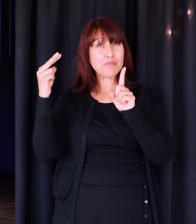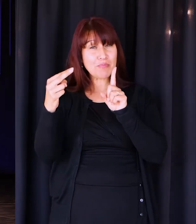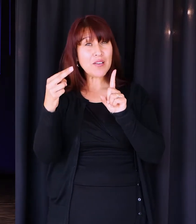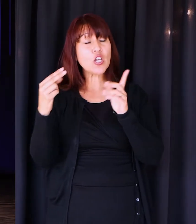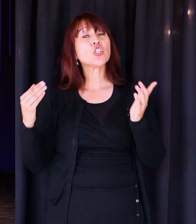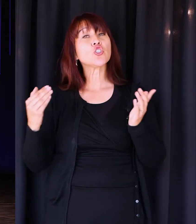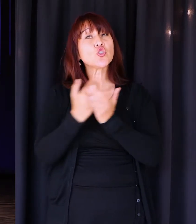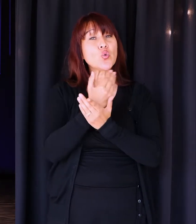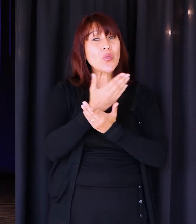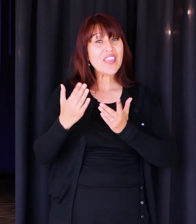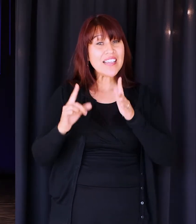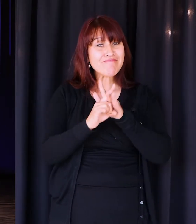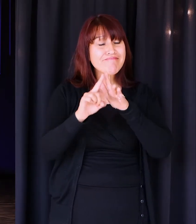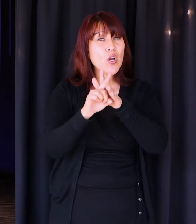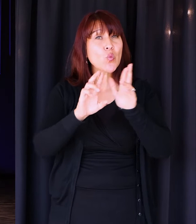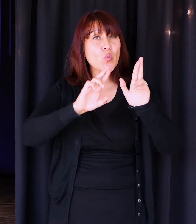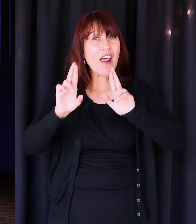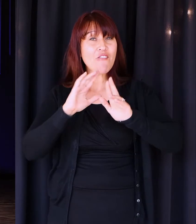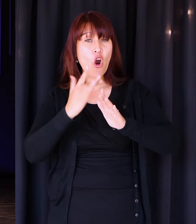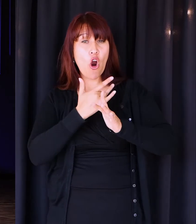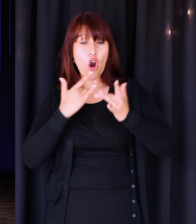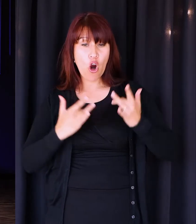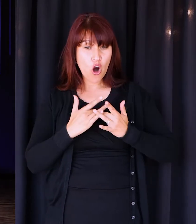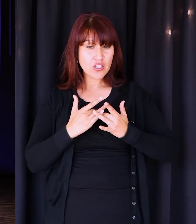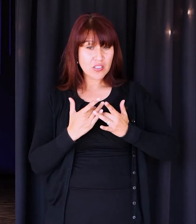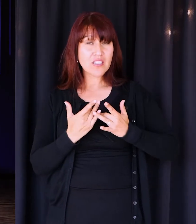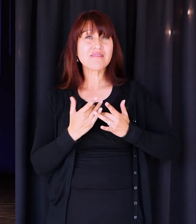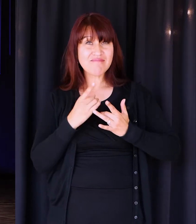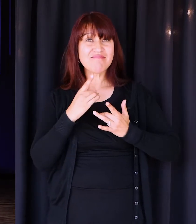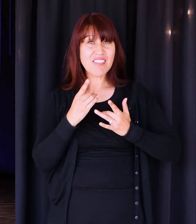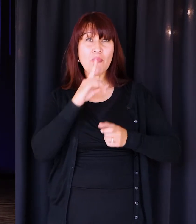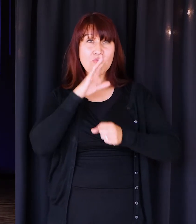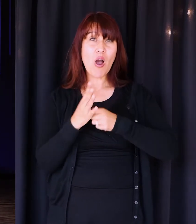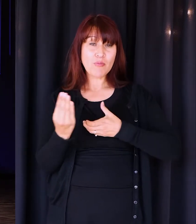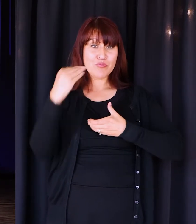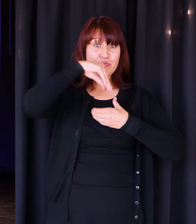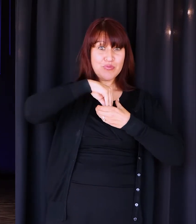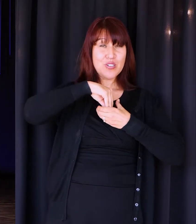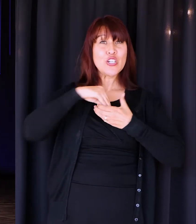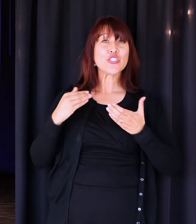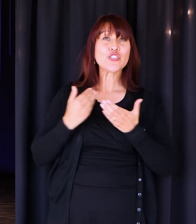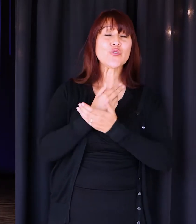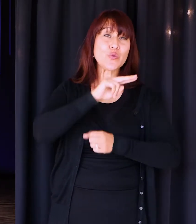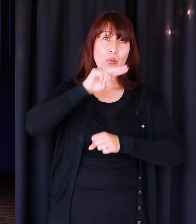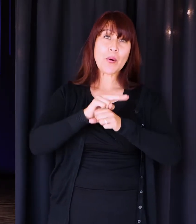there are some new things for our hearts that I promise you will create a new normal that's better than the old.